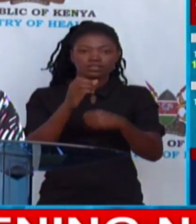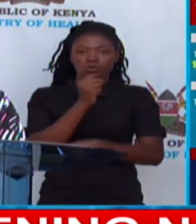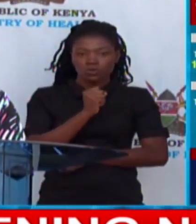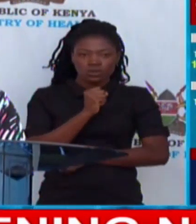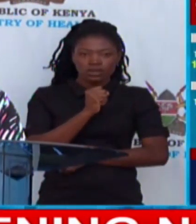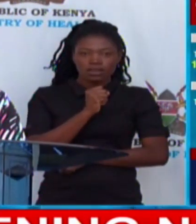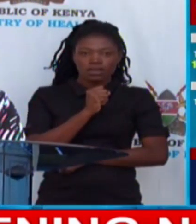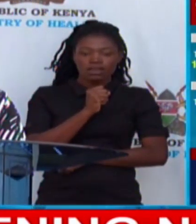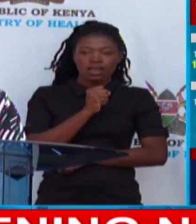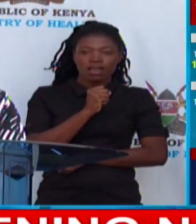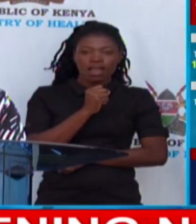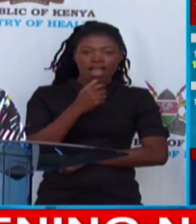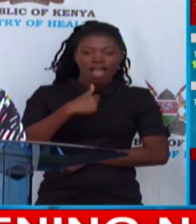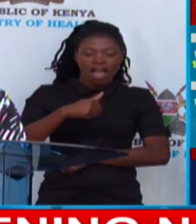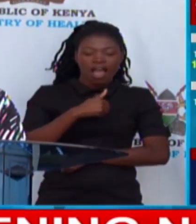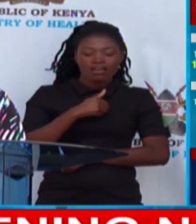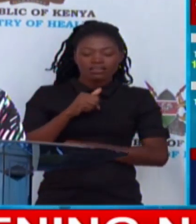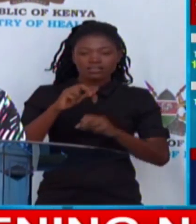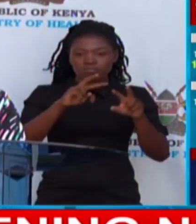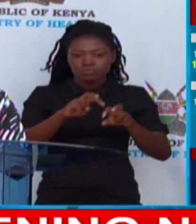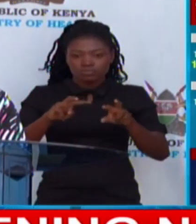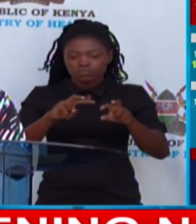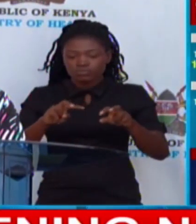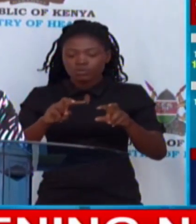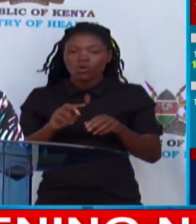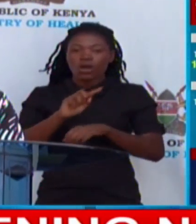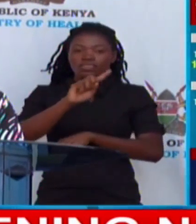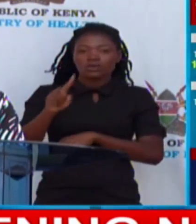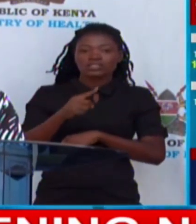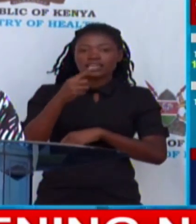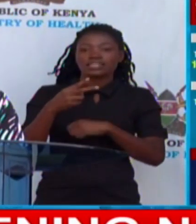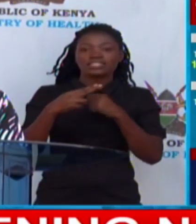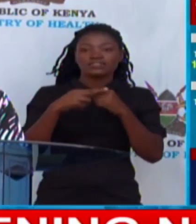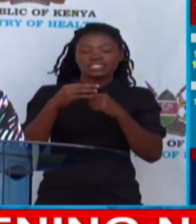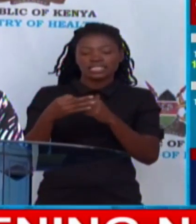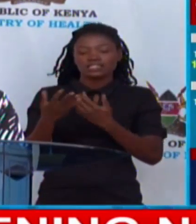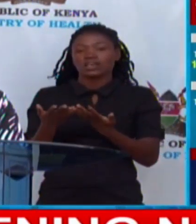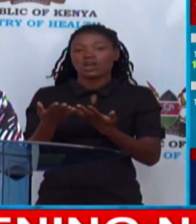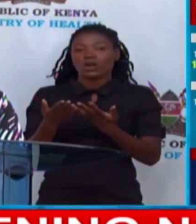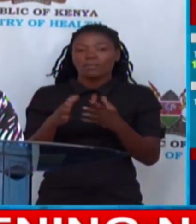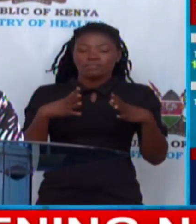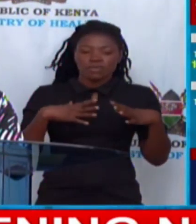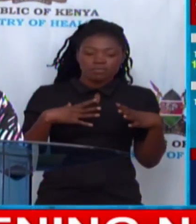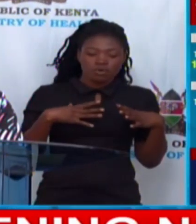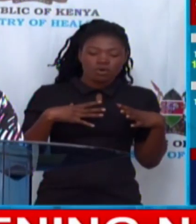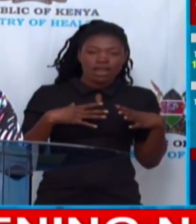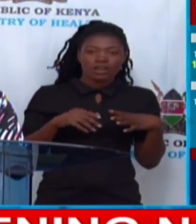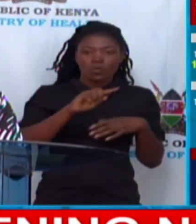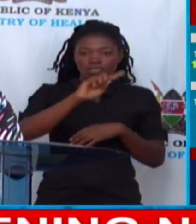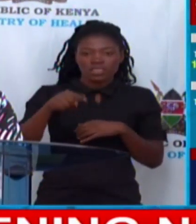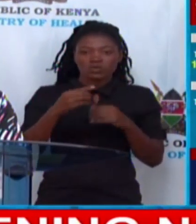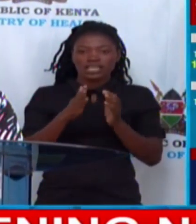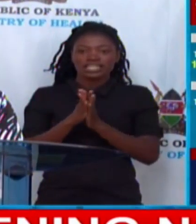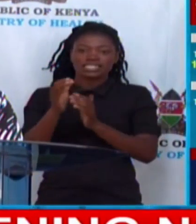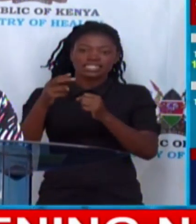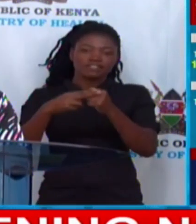monitored 1,721 contacts, and out of this number, 1,073 have been